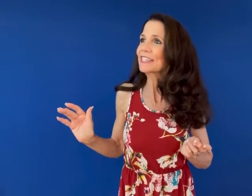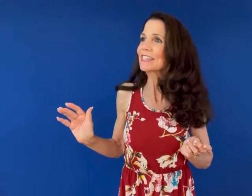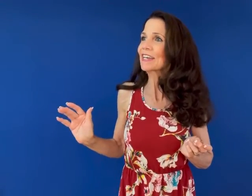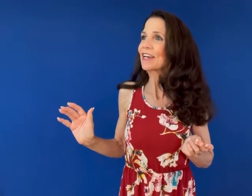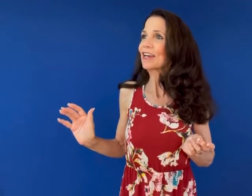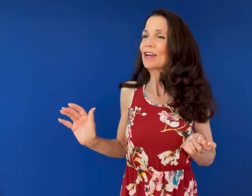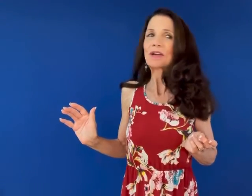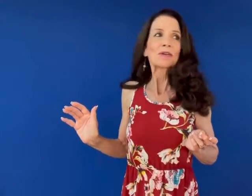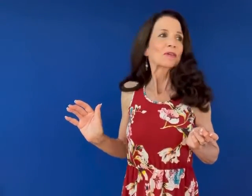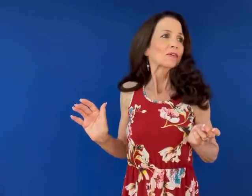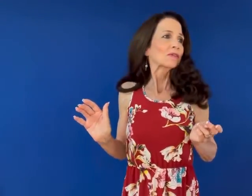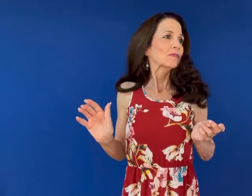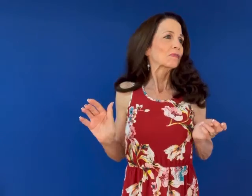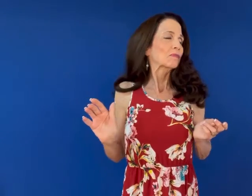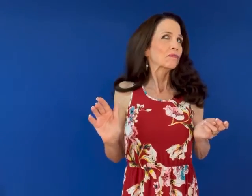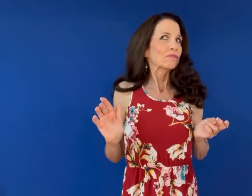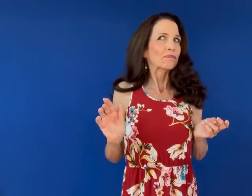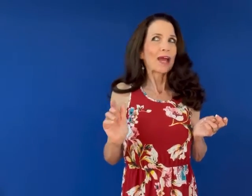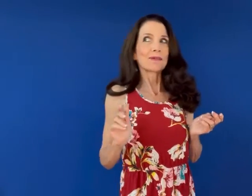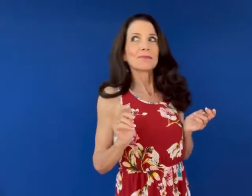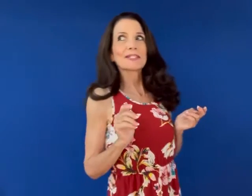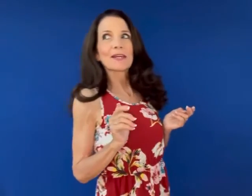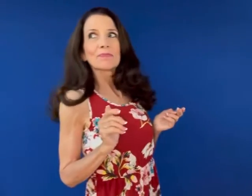I miss him